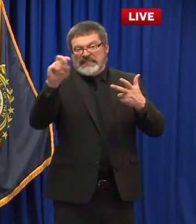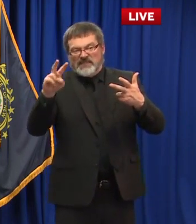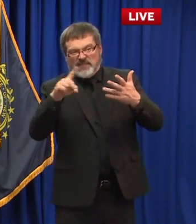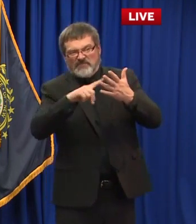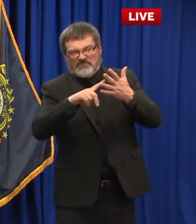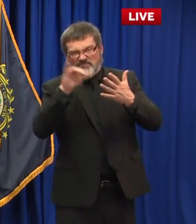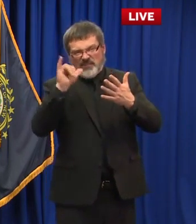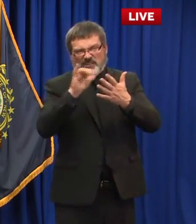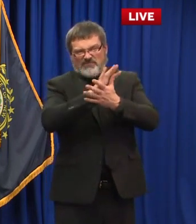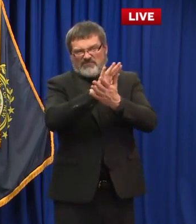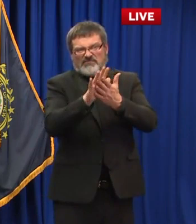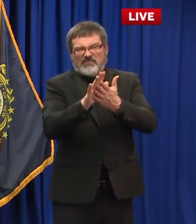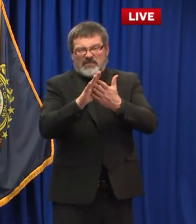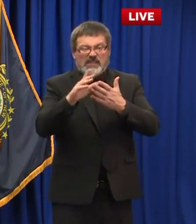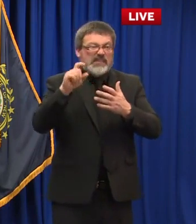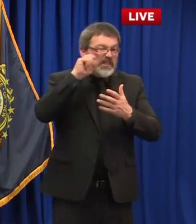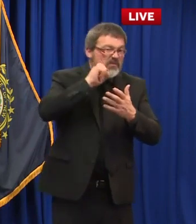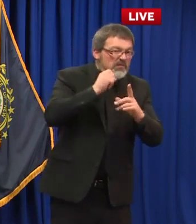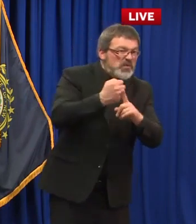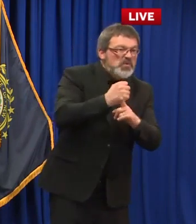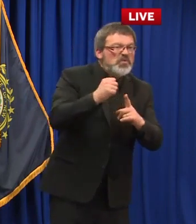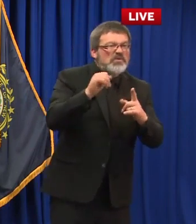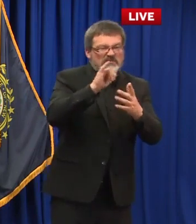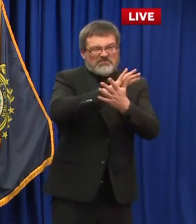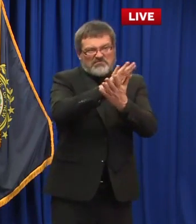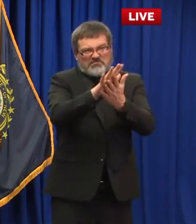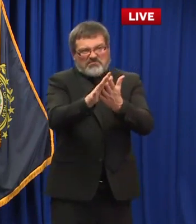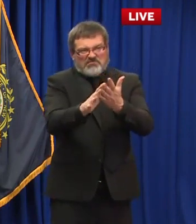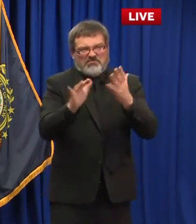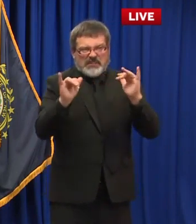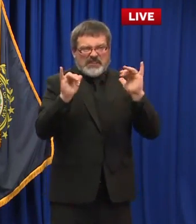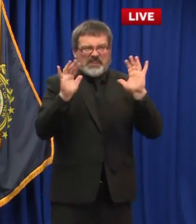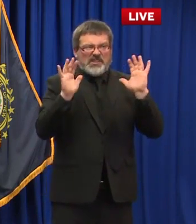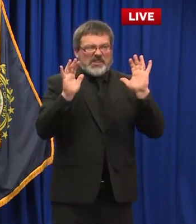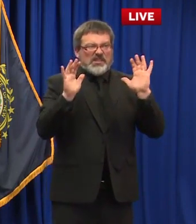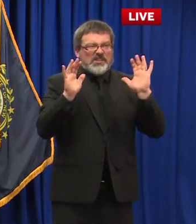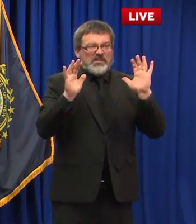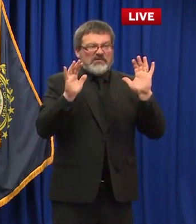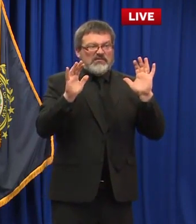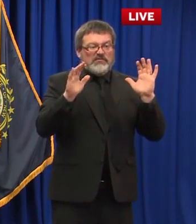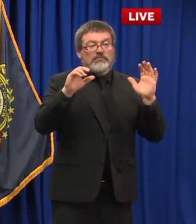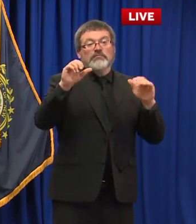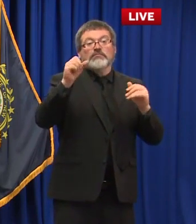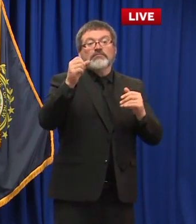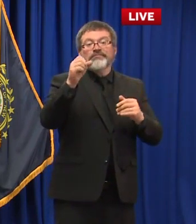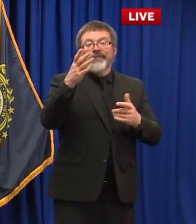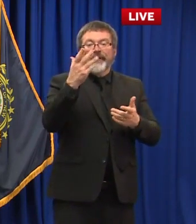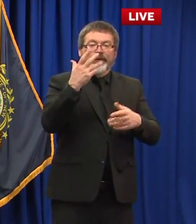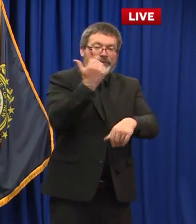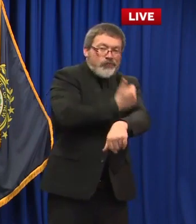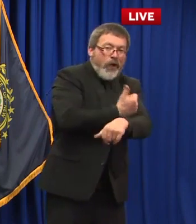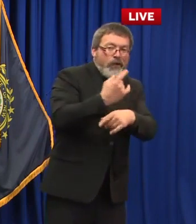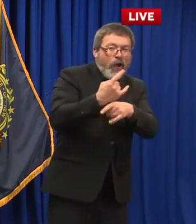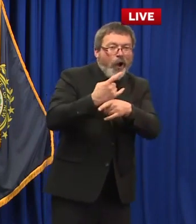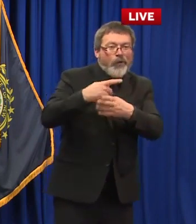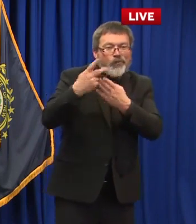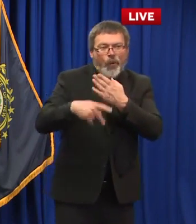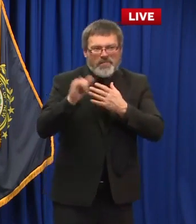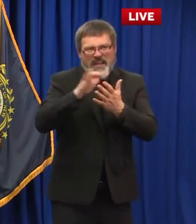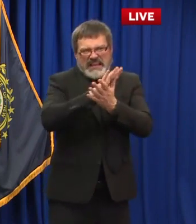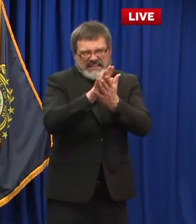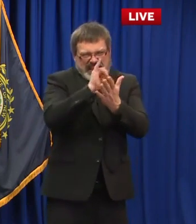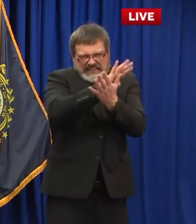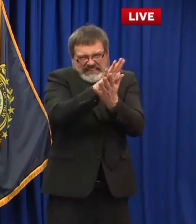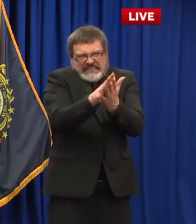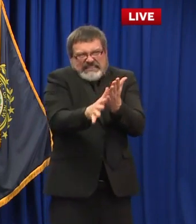sex sexual and domestic violence issues um things that again we just know can flare up sud programs addiction we know those are the types of programs that are usually